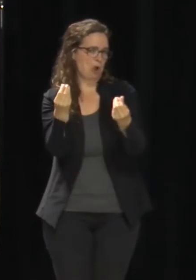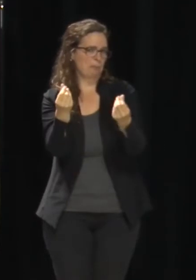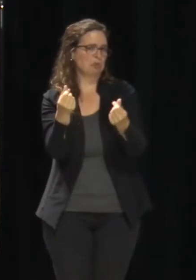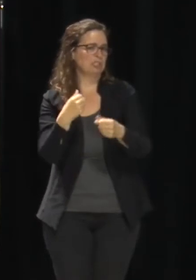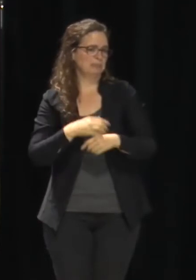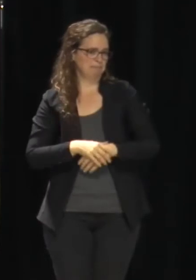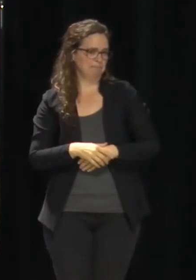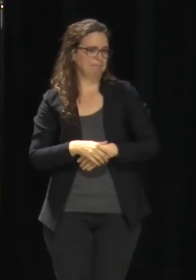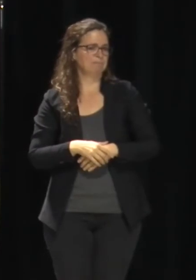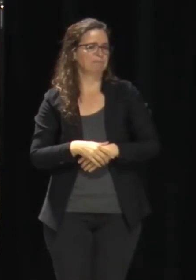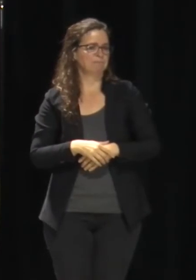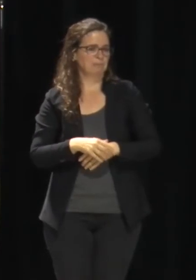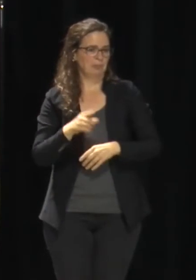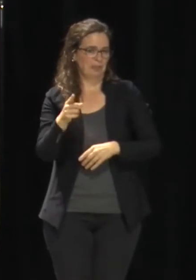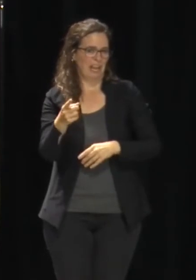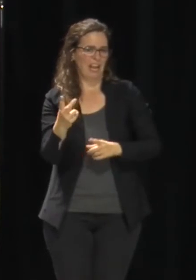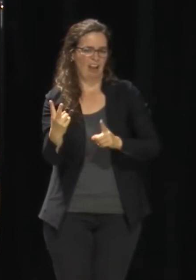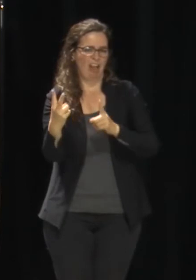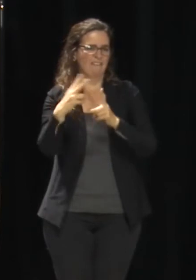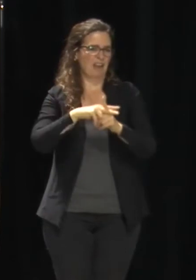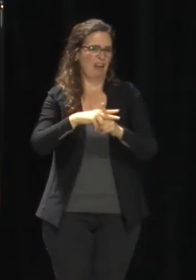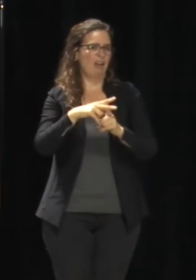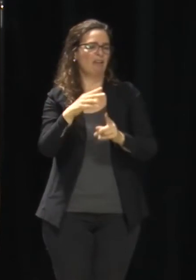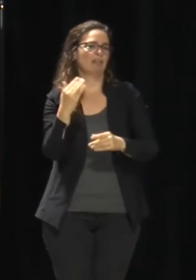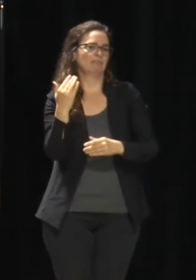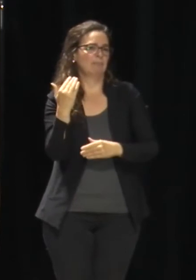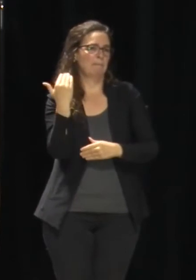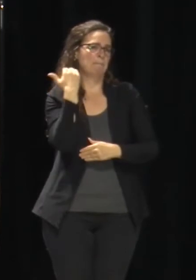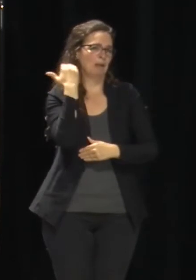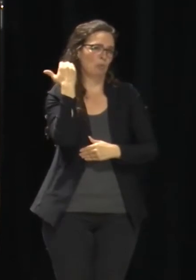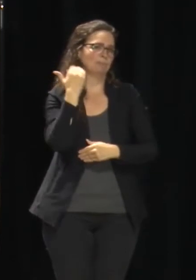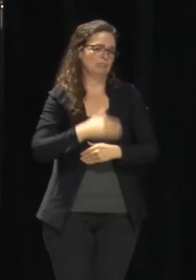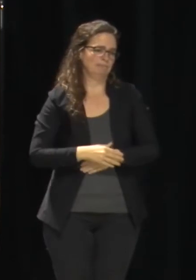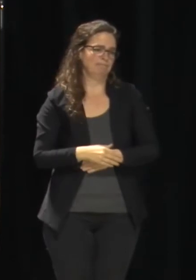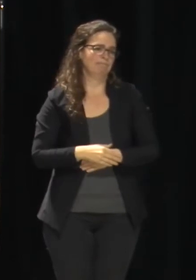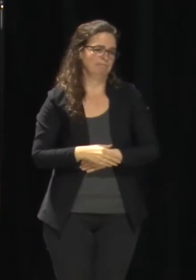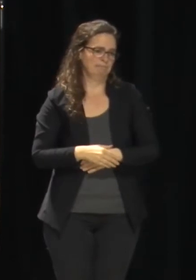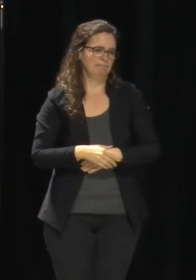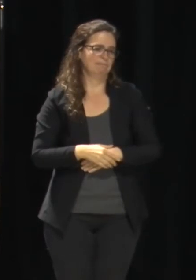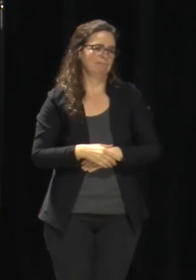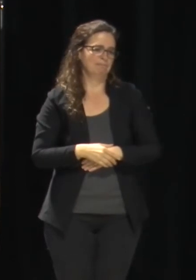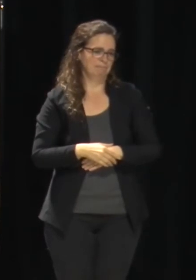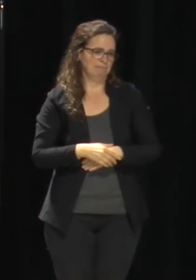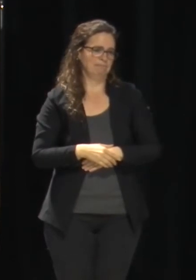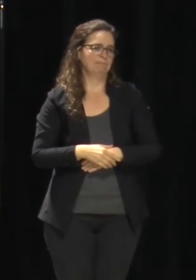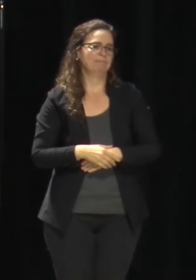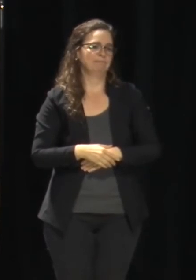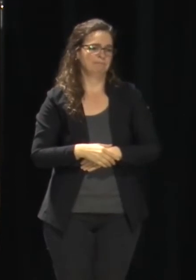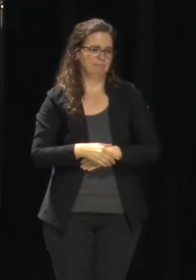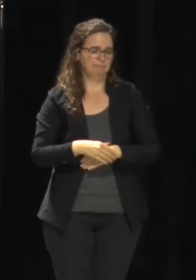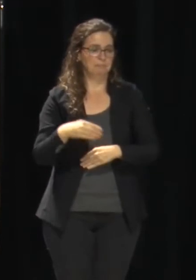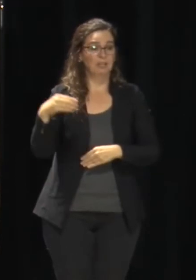bankruptcy judge has been reviewing the case. They have been making payments to us, $25,000 a month.